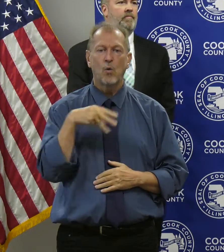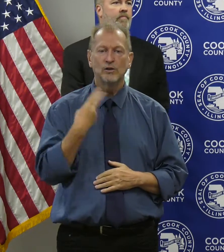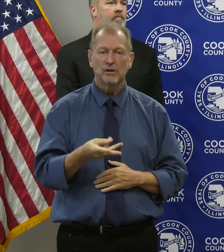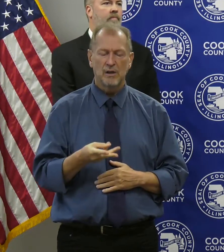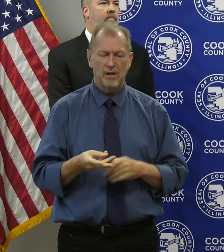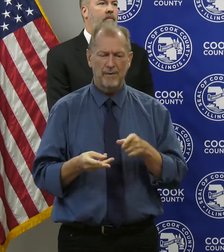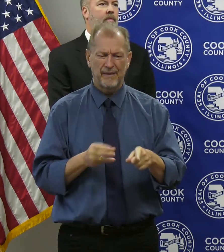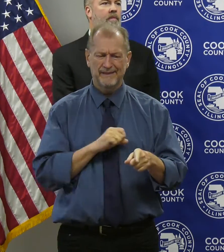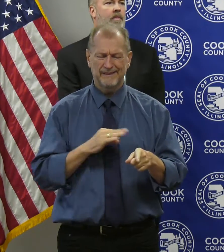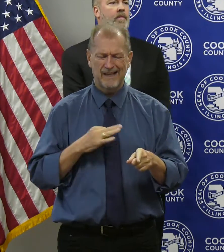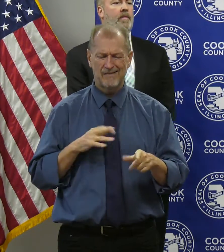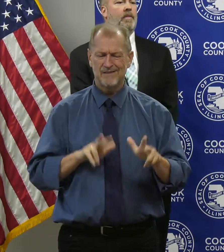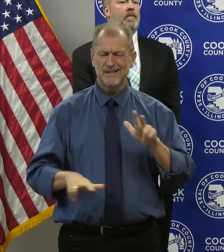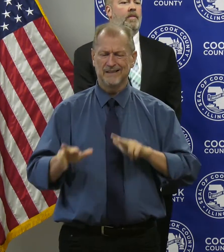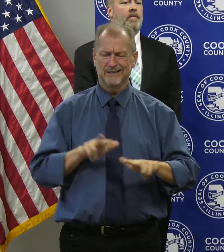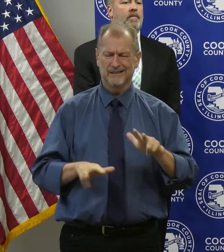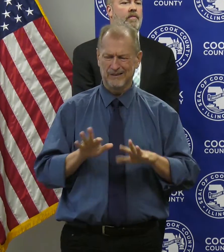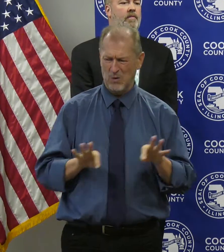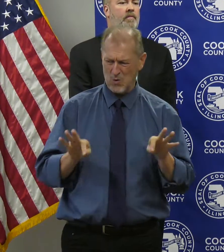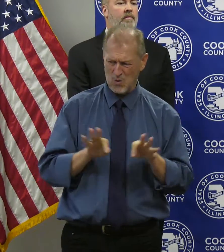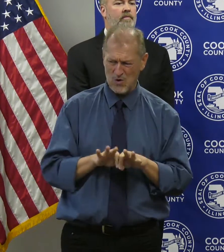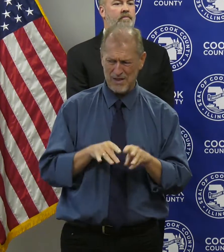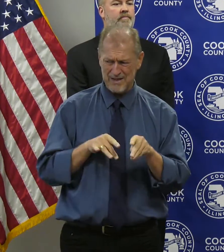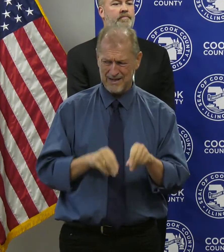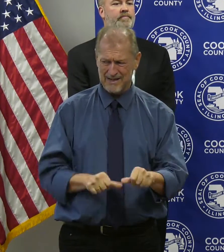programs worked and if they were worthwhile going through.